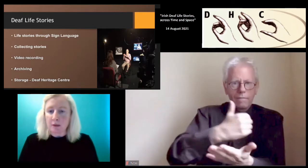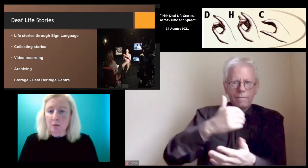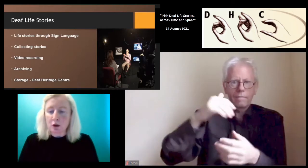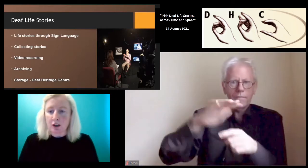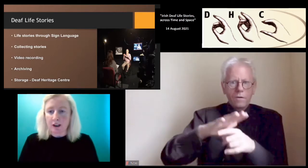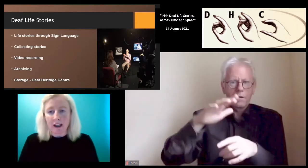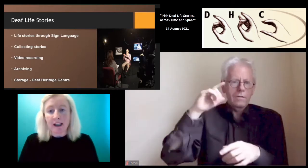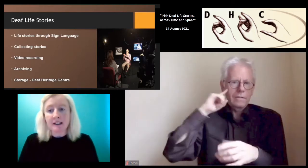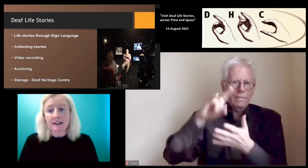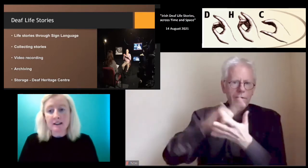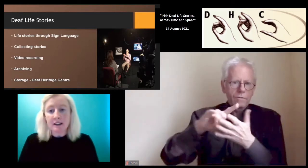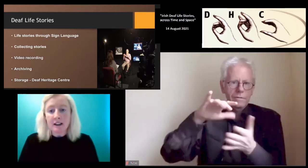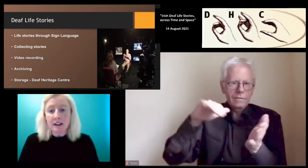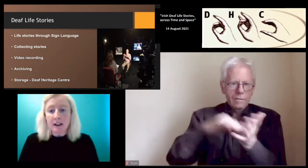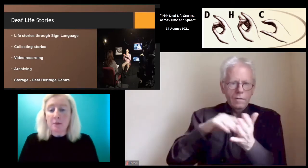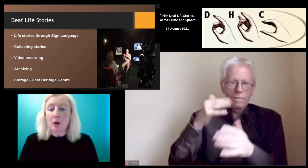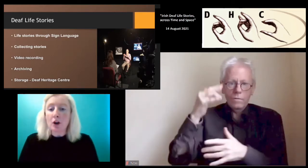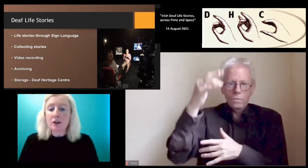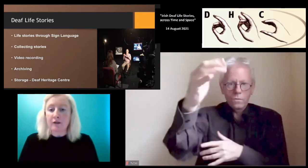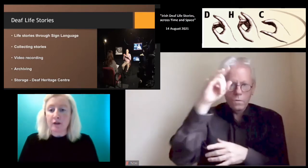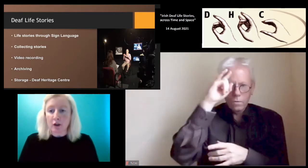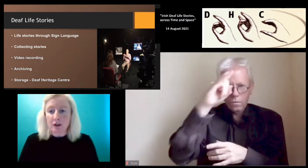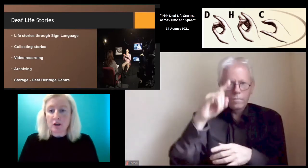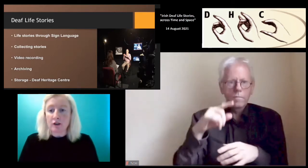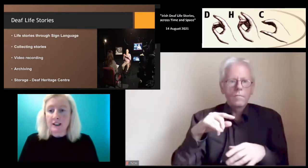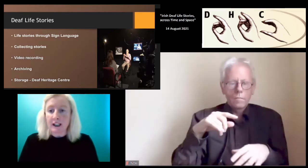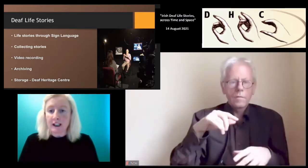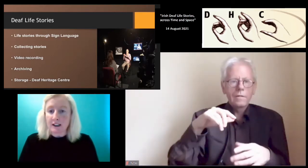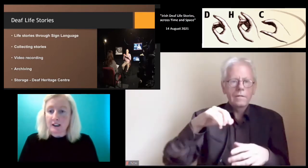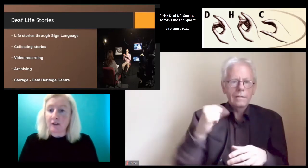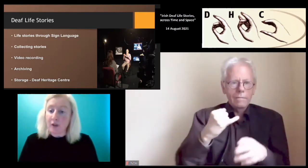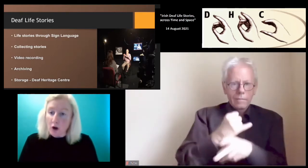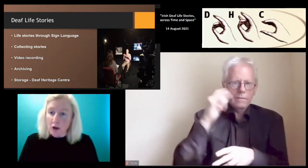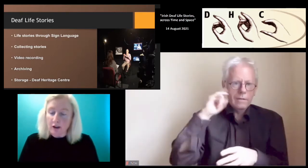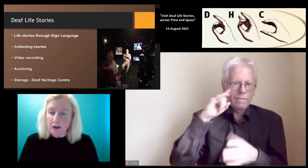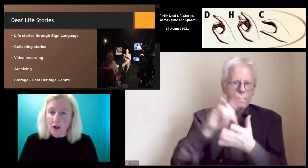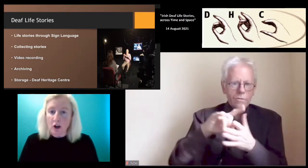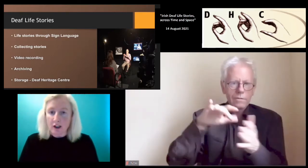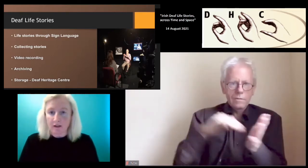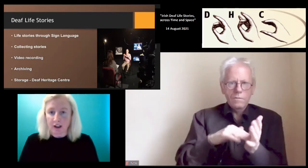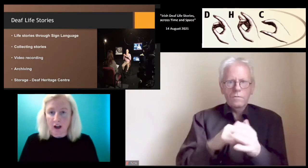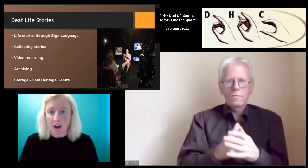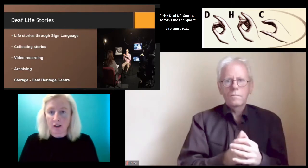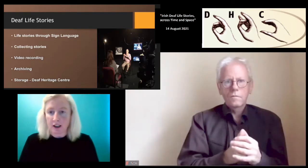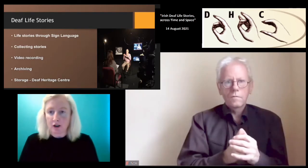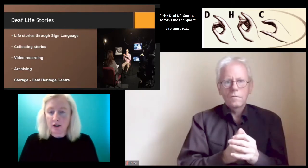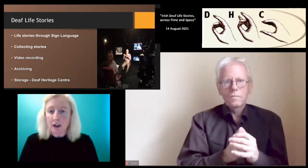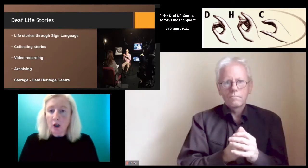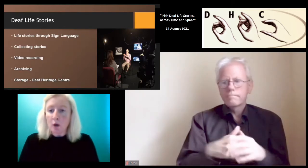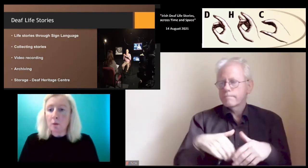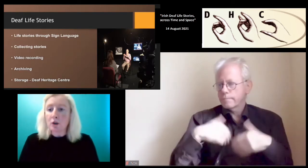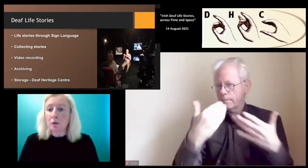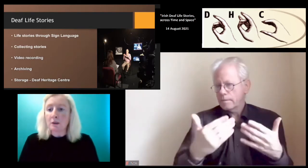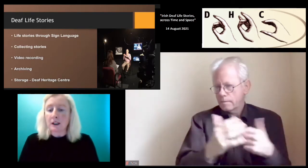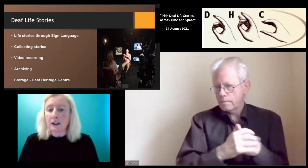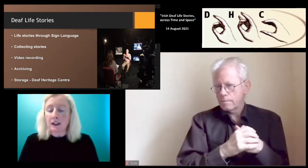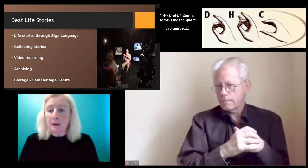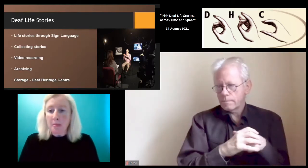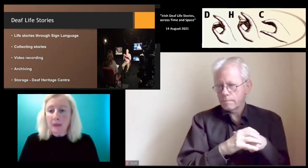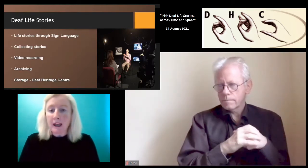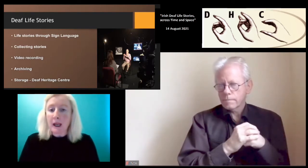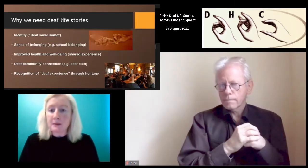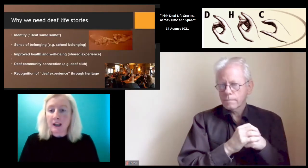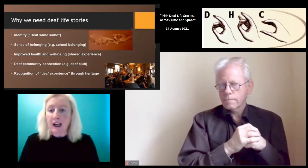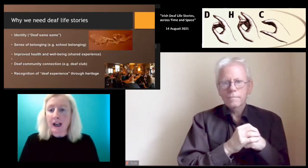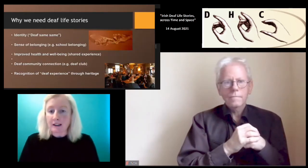body language, and emotion, and it's important for us to retain this for our Deaf heritage, which will